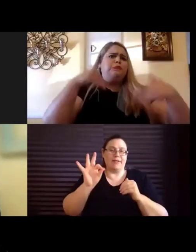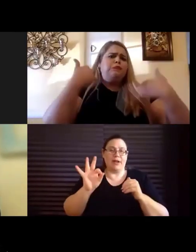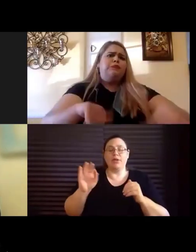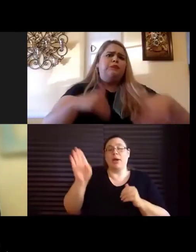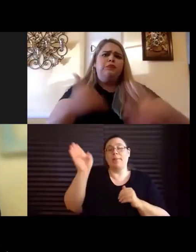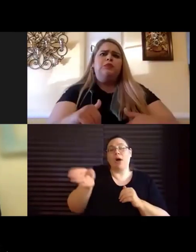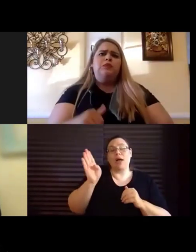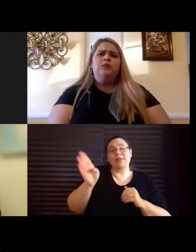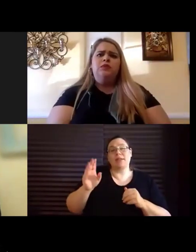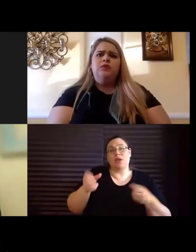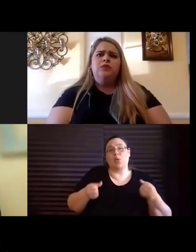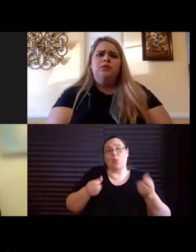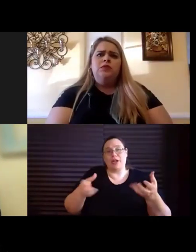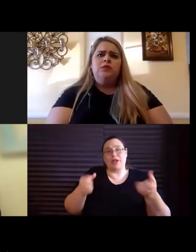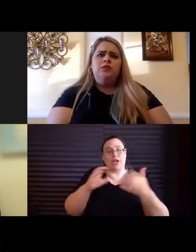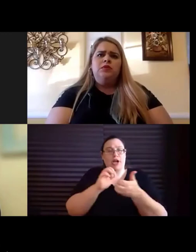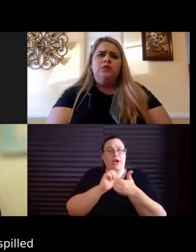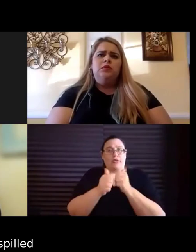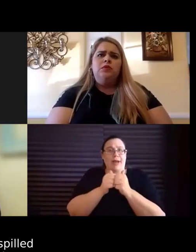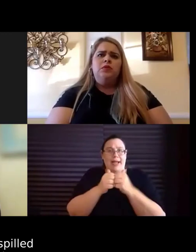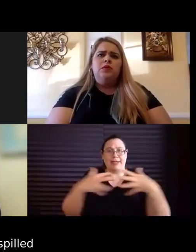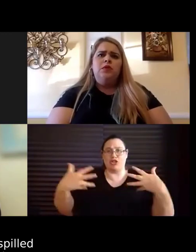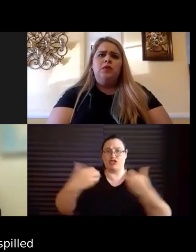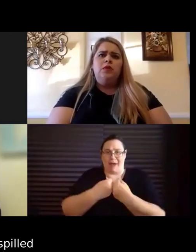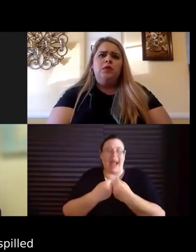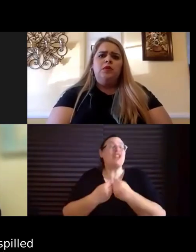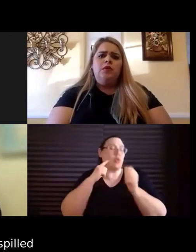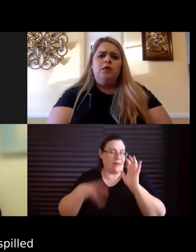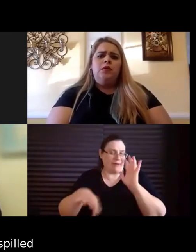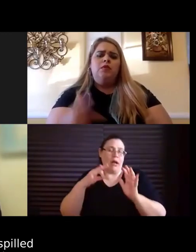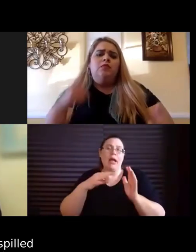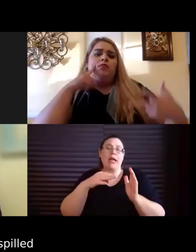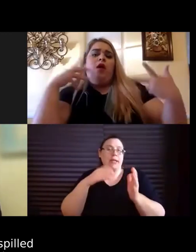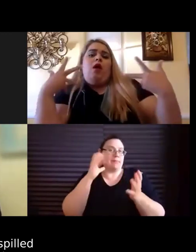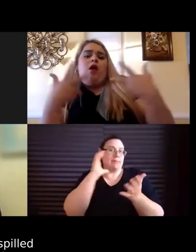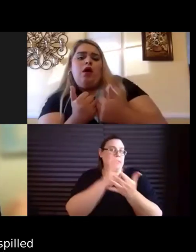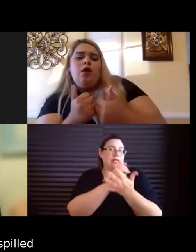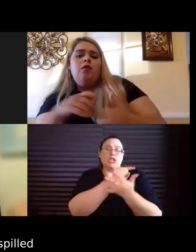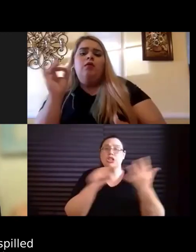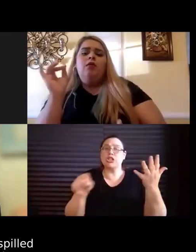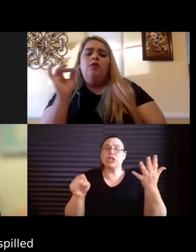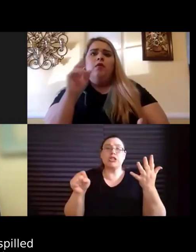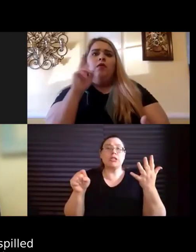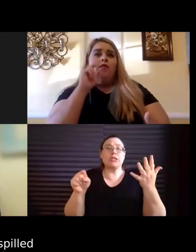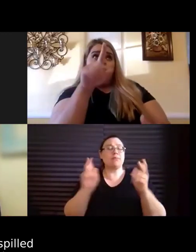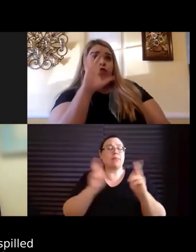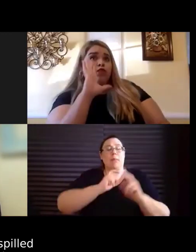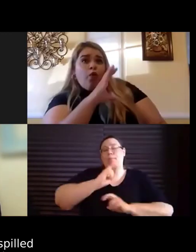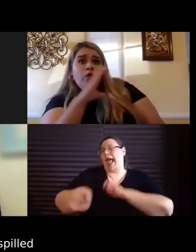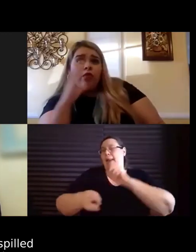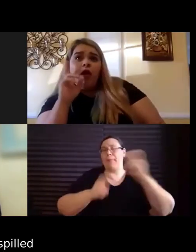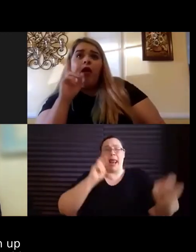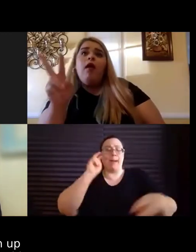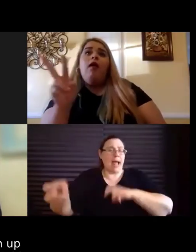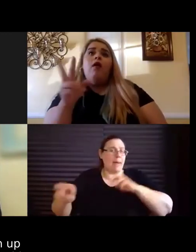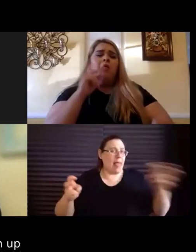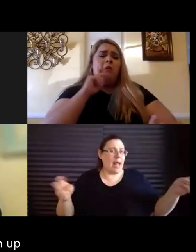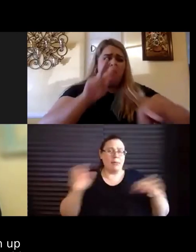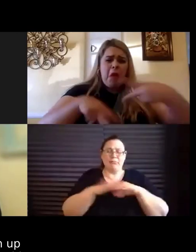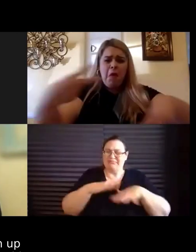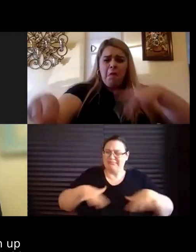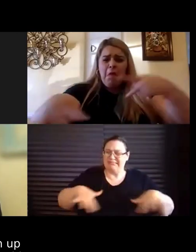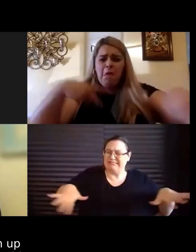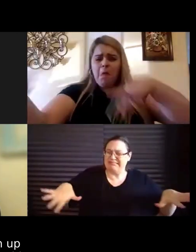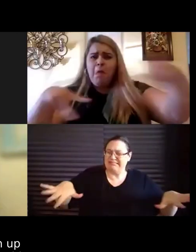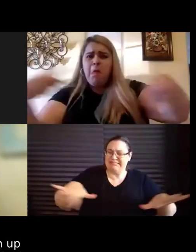wheelchair racers crash. And you'll see this. We are splayed out all over the asphalt. And